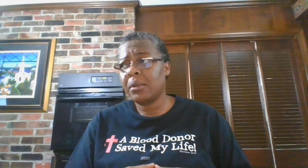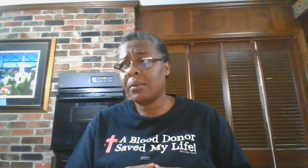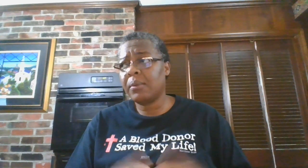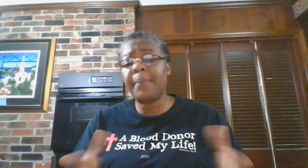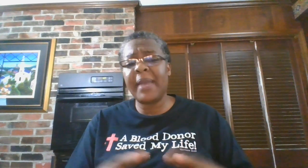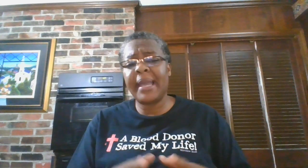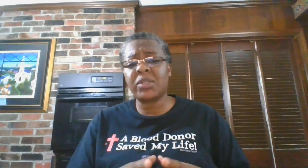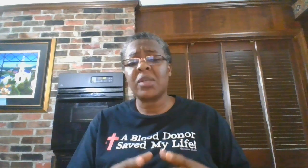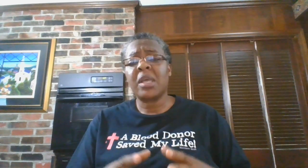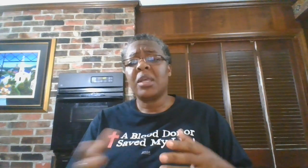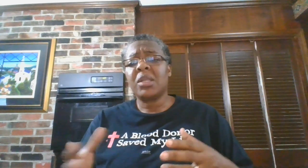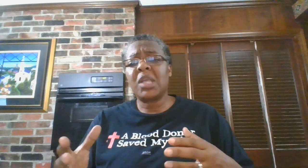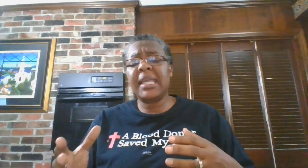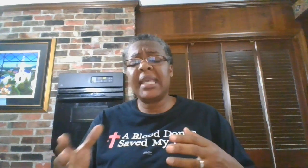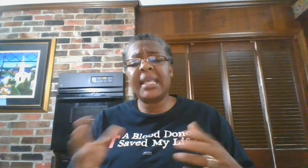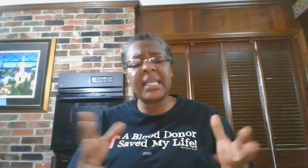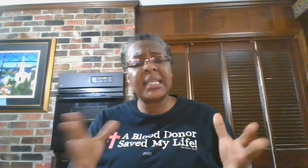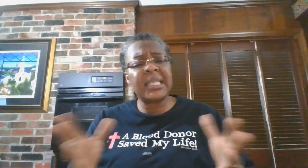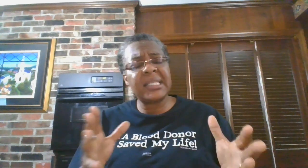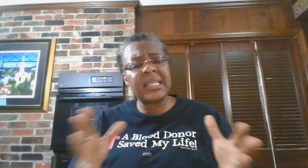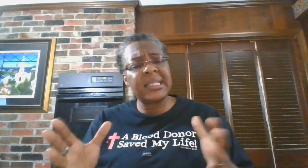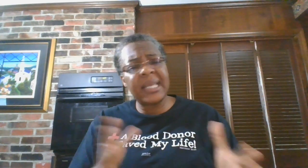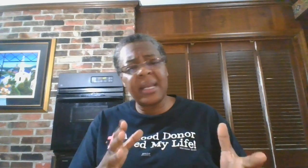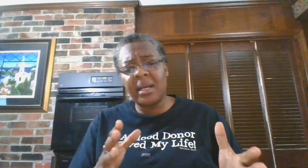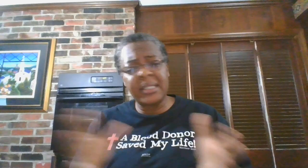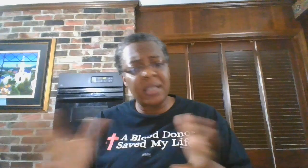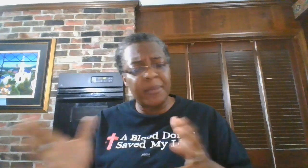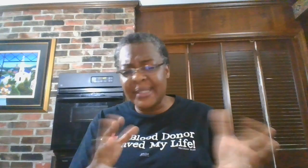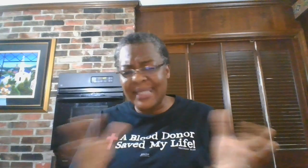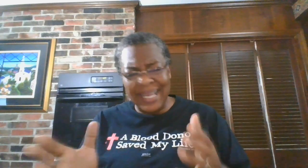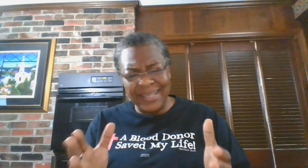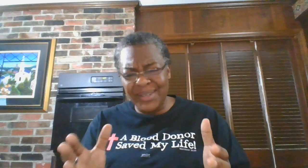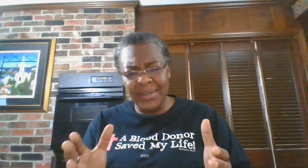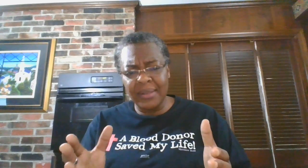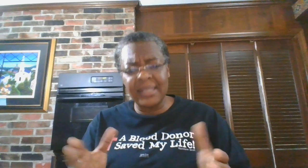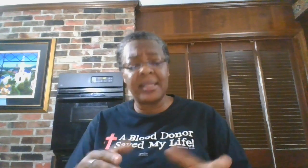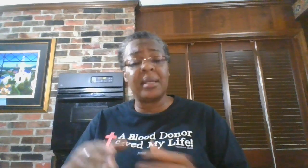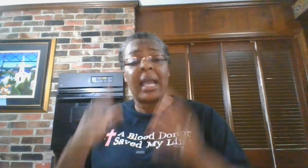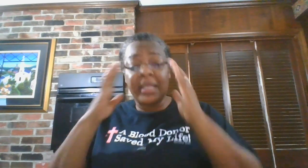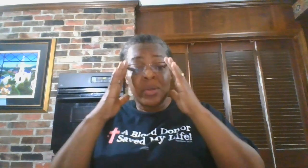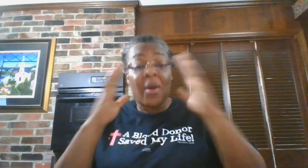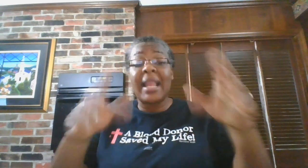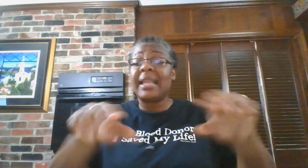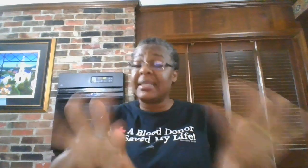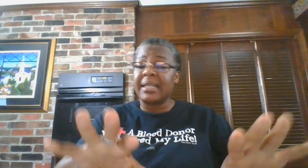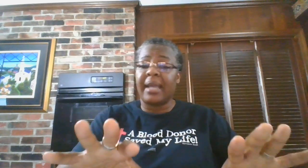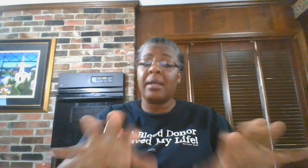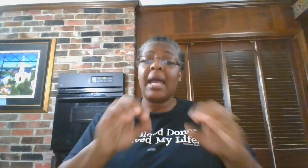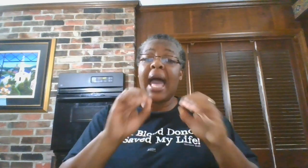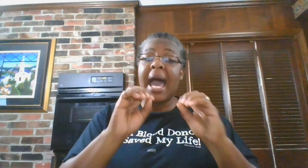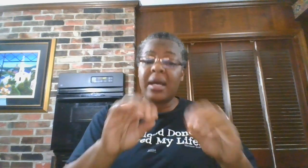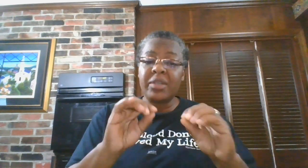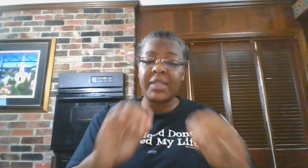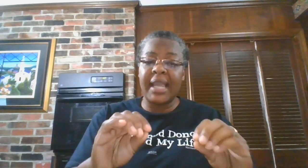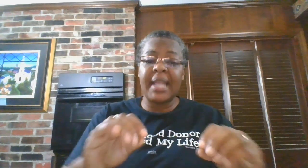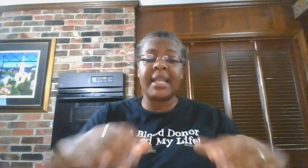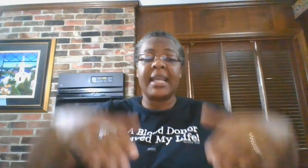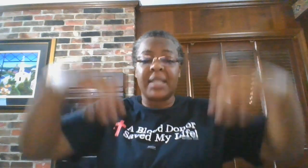We're not pastors. Is, is, is, is there a double standard? Is, you know, listen now. I understand that as a